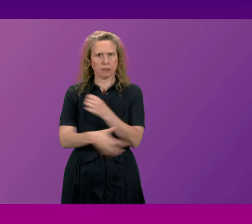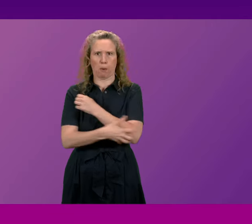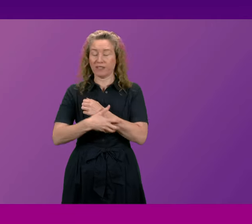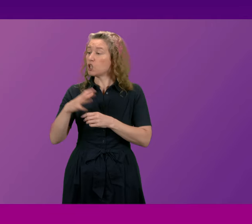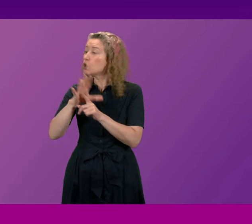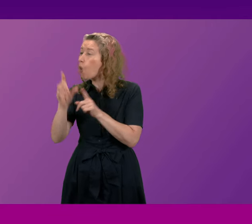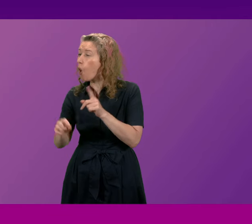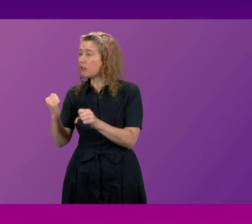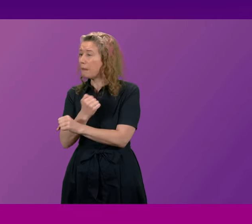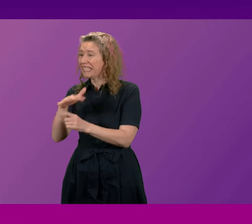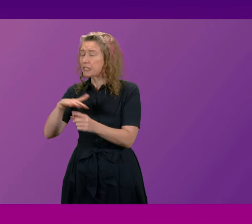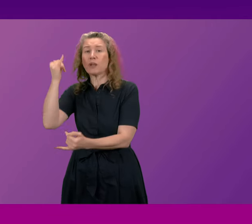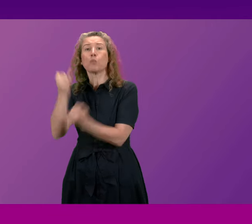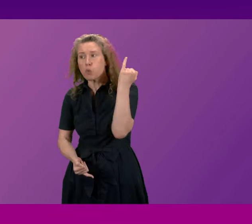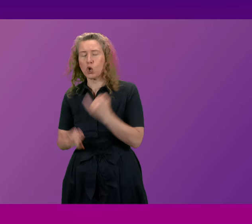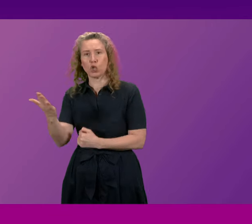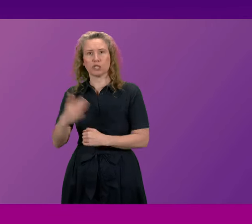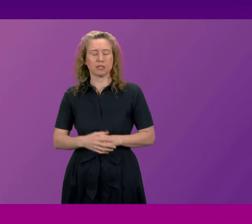Tories have made the situation worse.